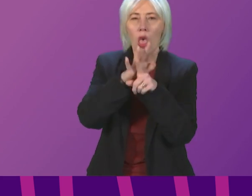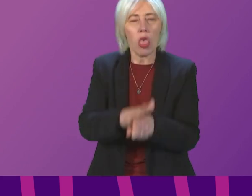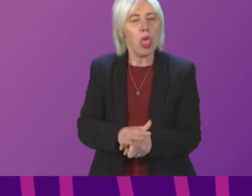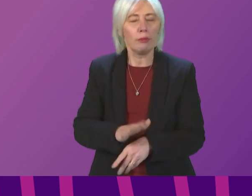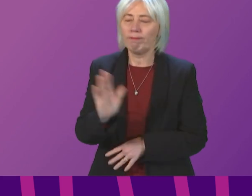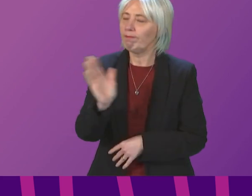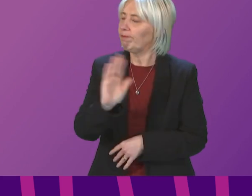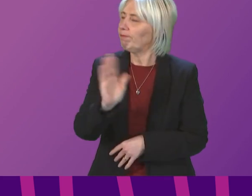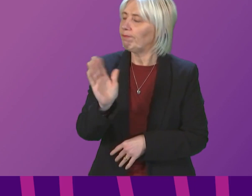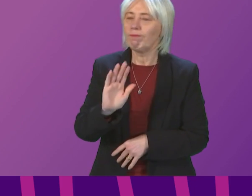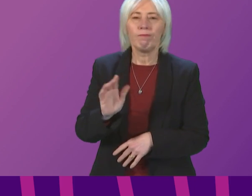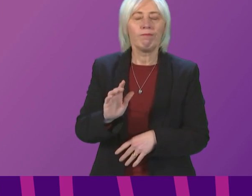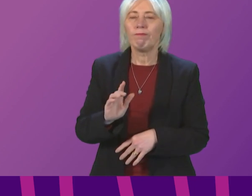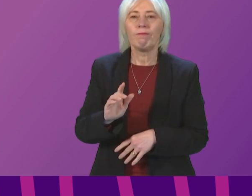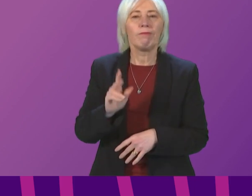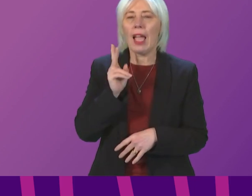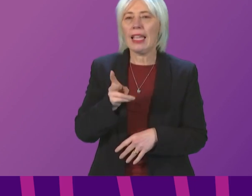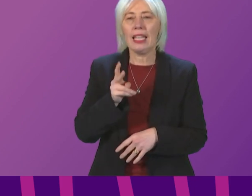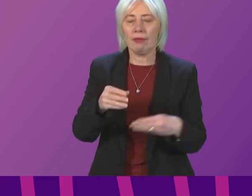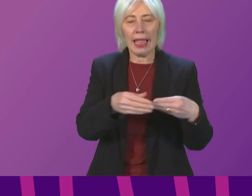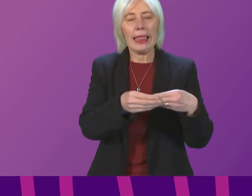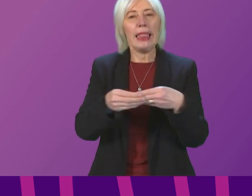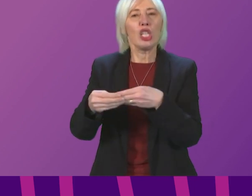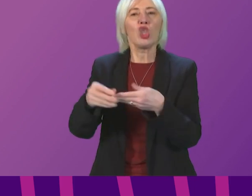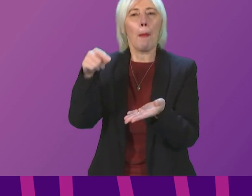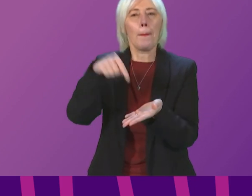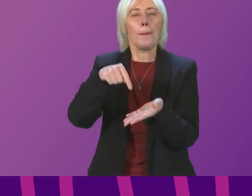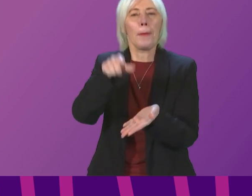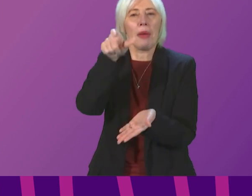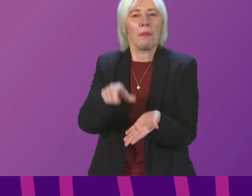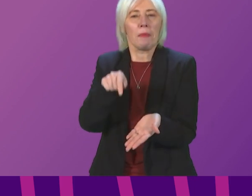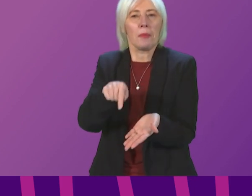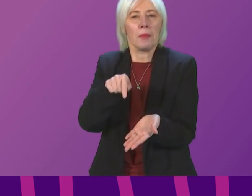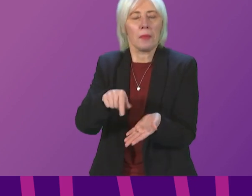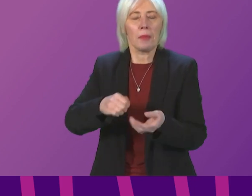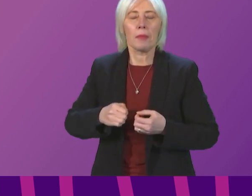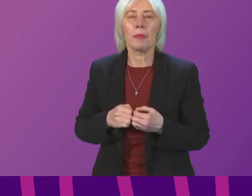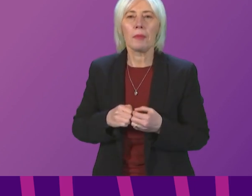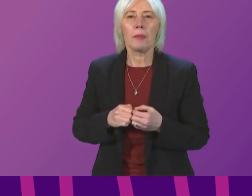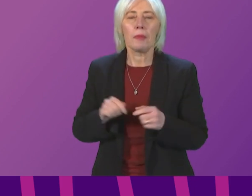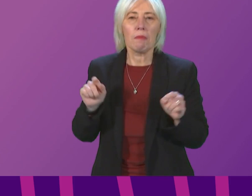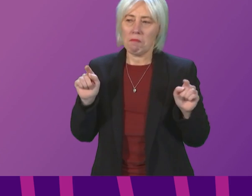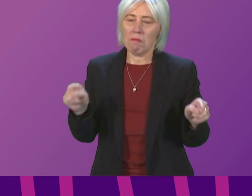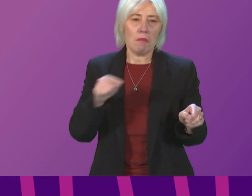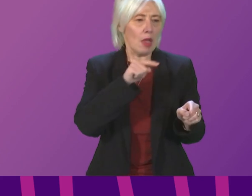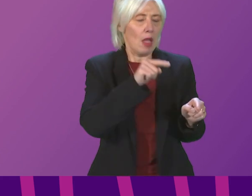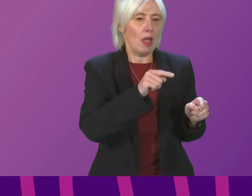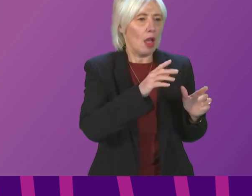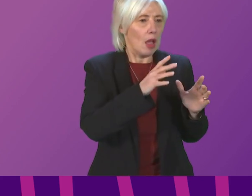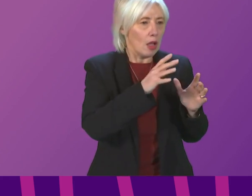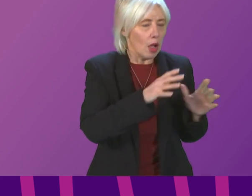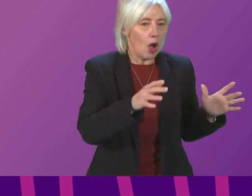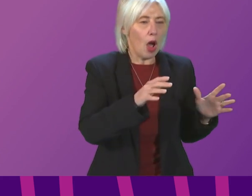but it is leadership. The difference between a growing and a